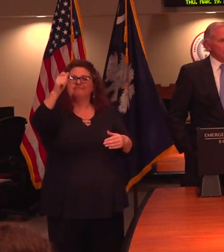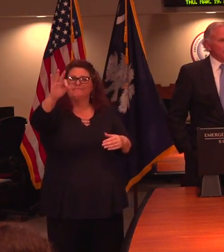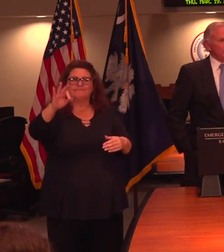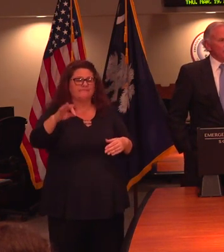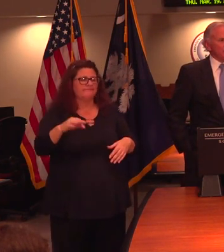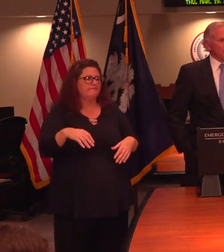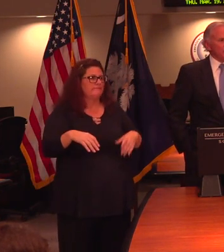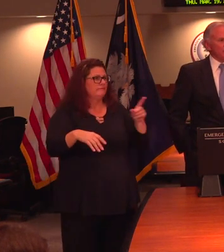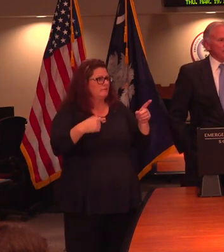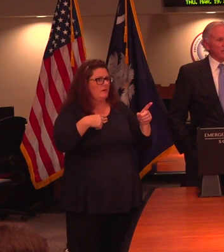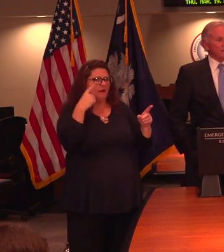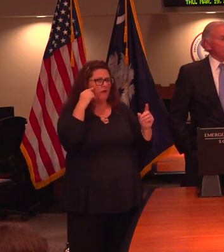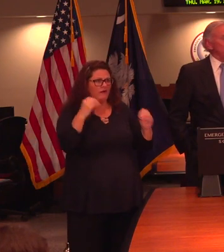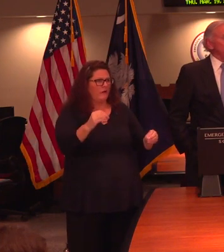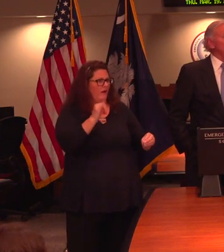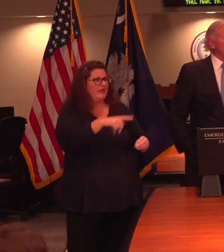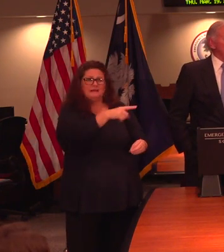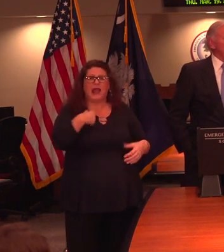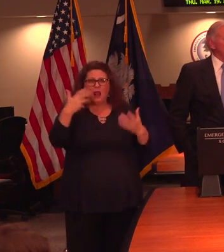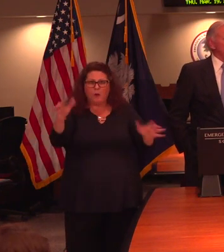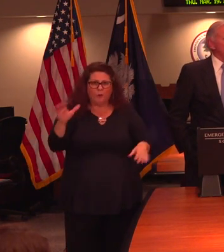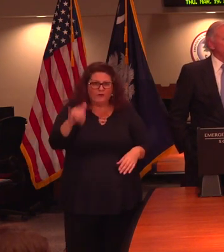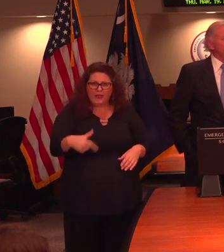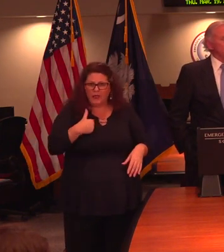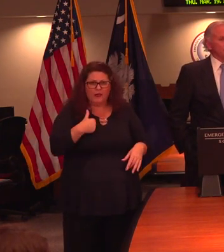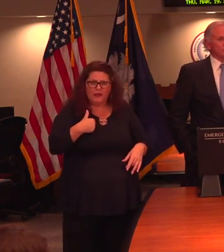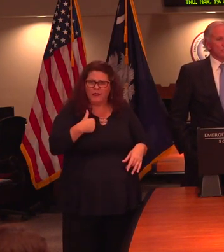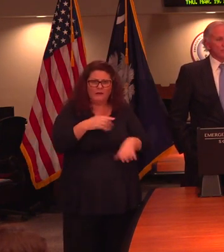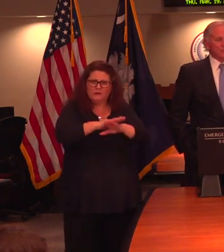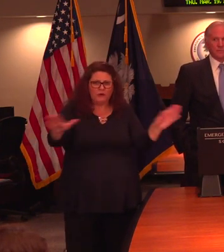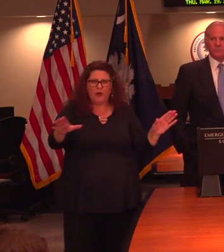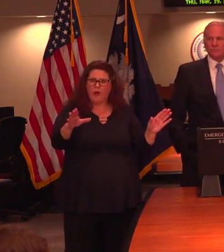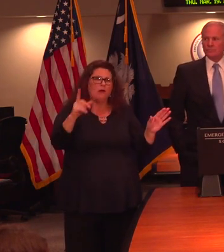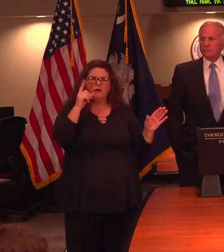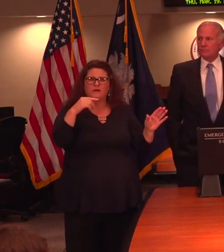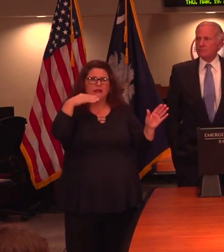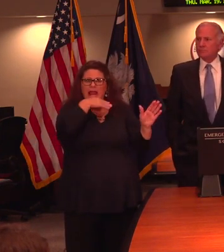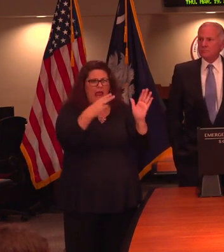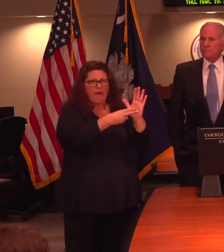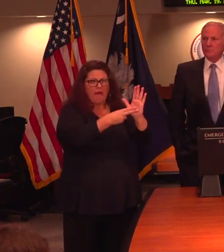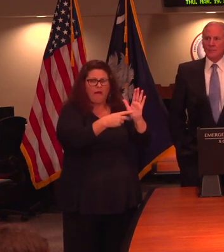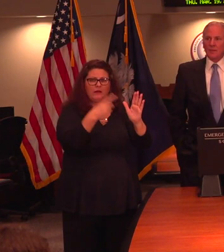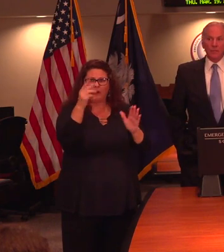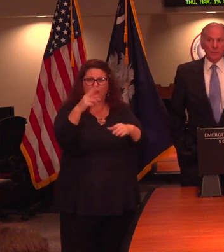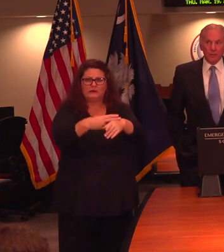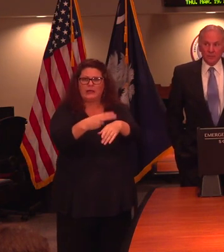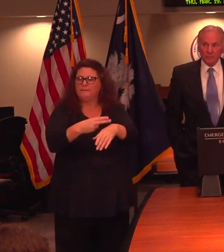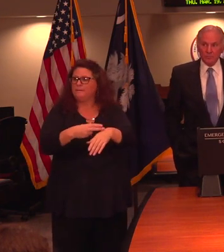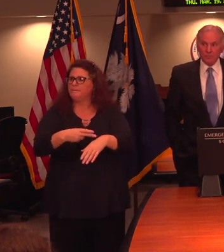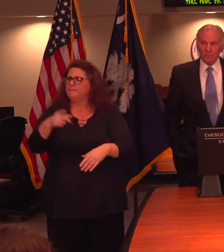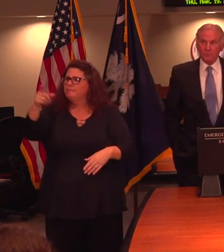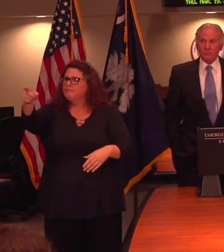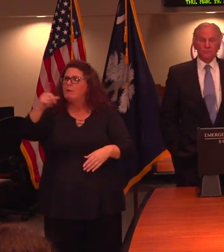I have not heard of that, but that's exactly the kind of thing that we don't want to happen. Where have you seen the community spread? Big